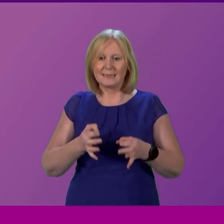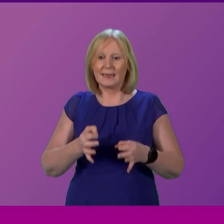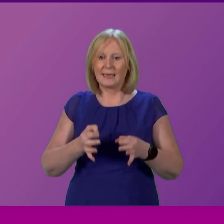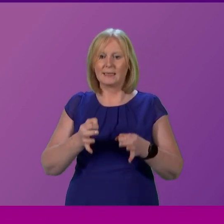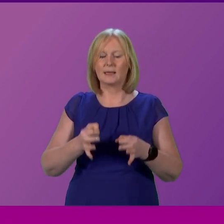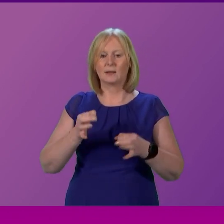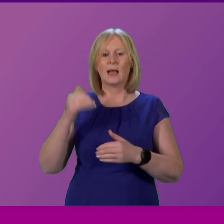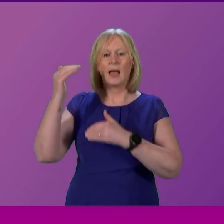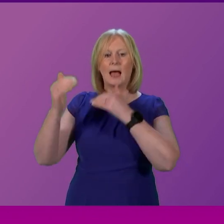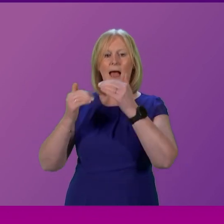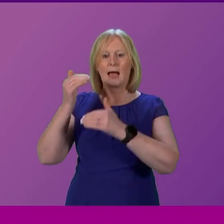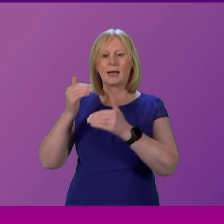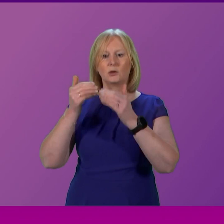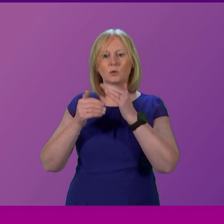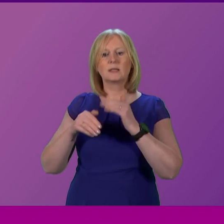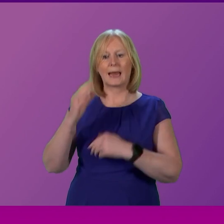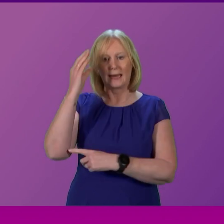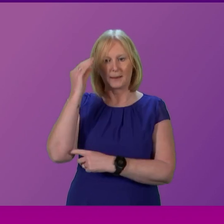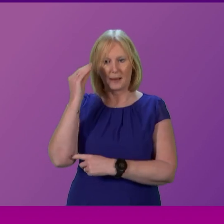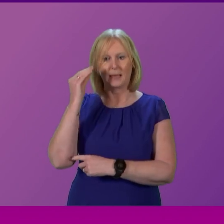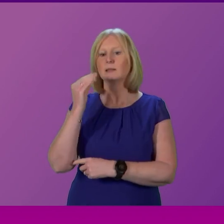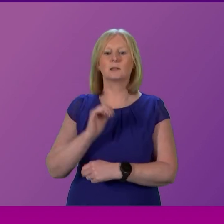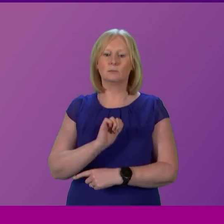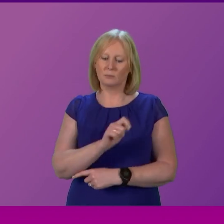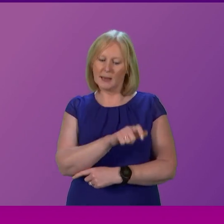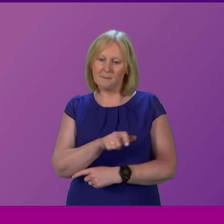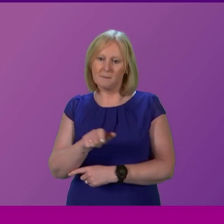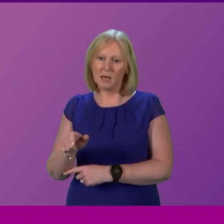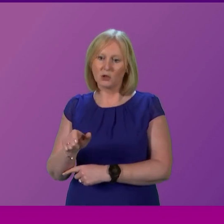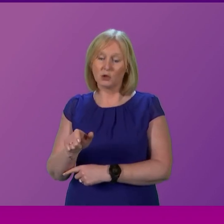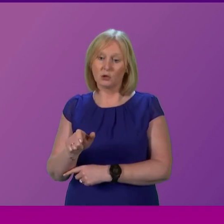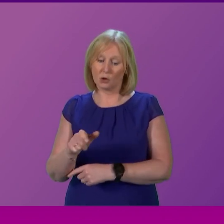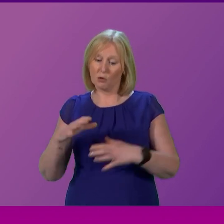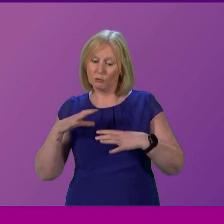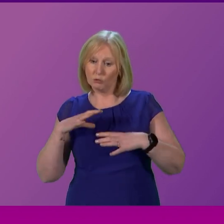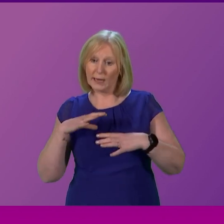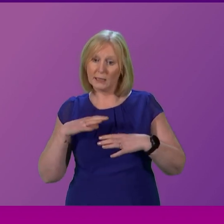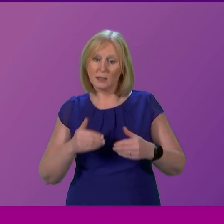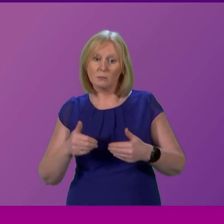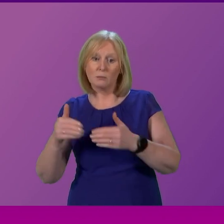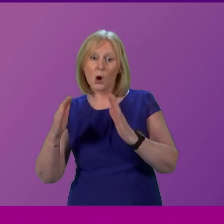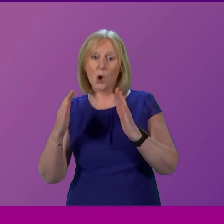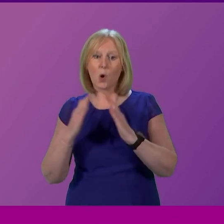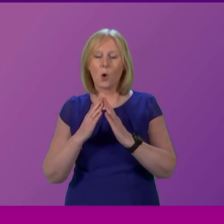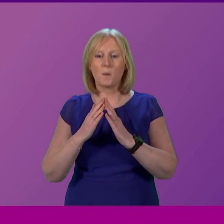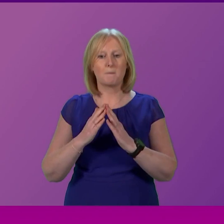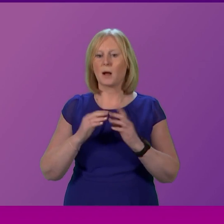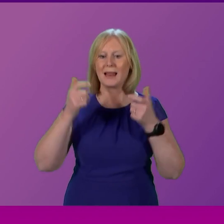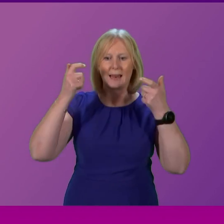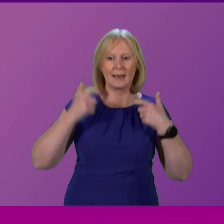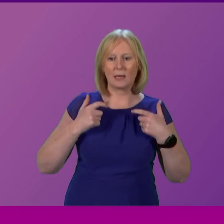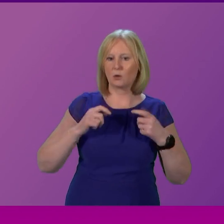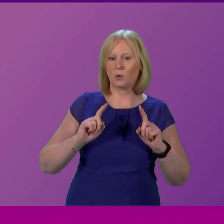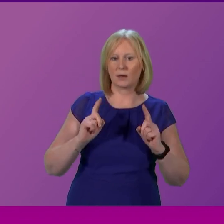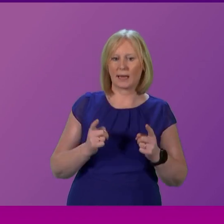Adults with Incapacity legislation. These are patients who, although clinically ready for discharge, cannot be legally discharged without a